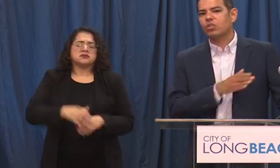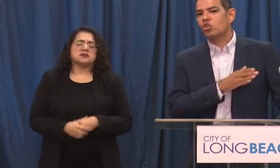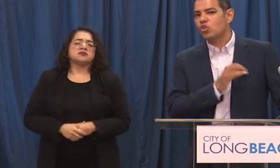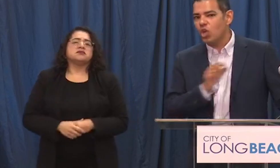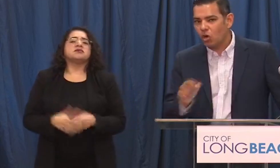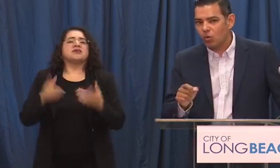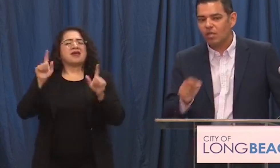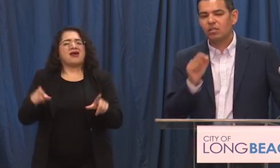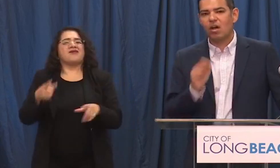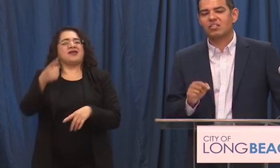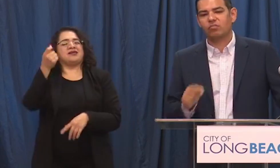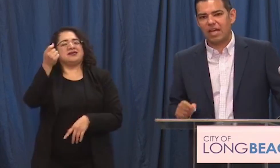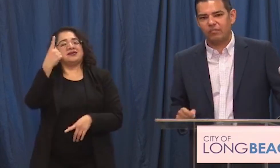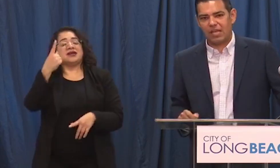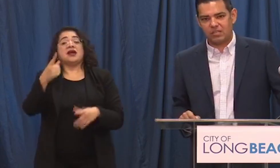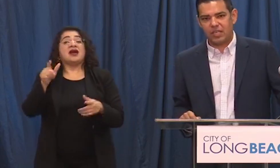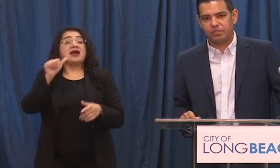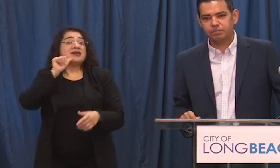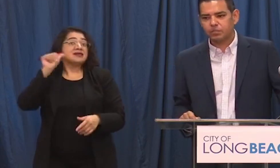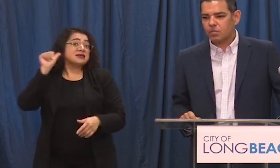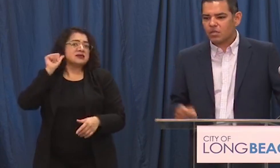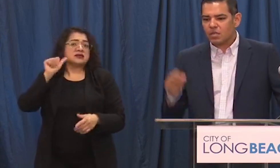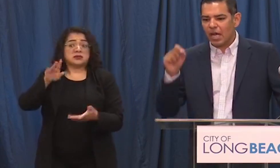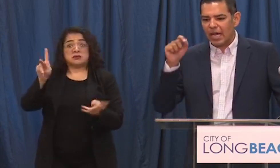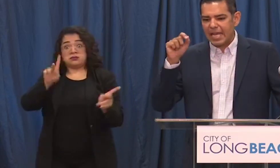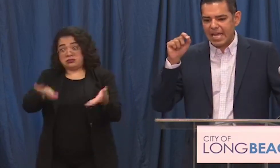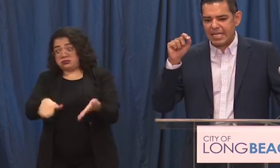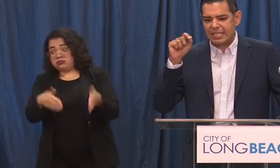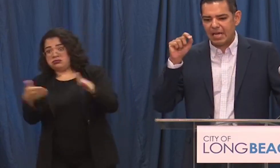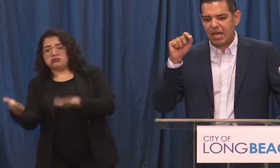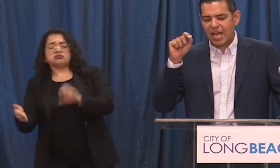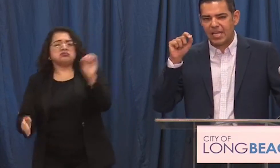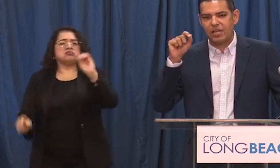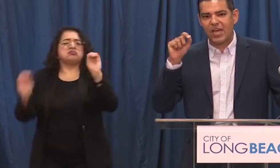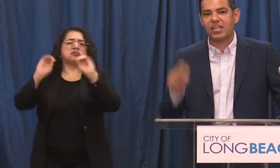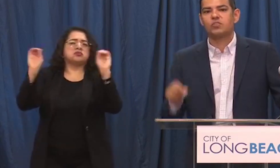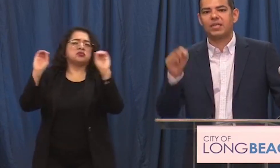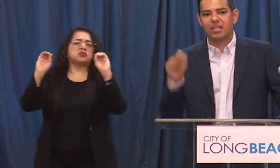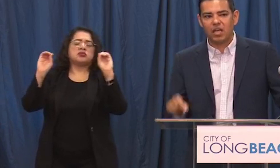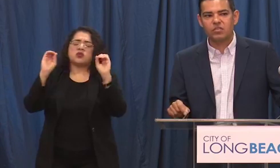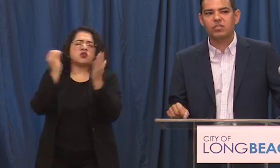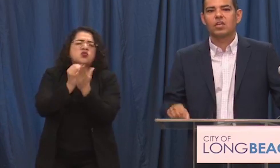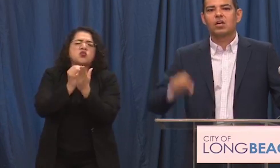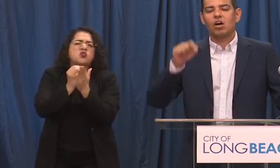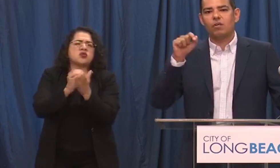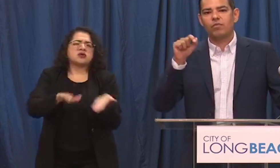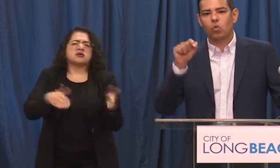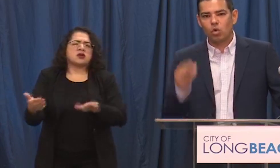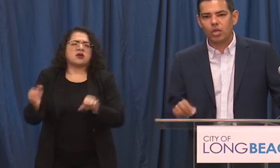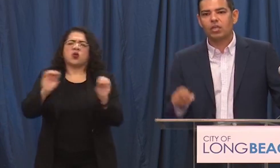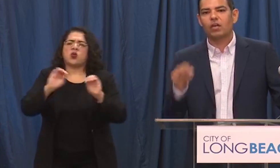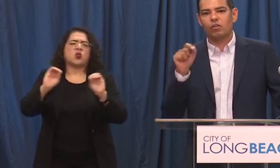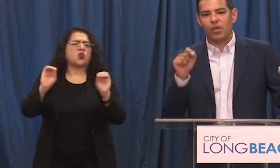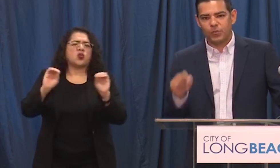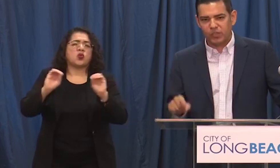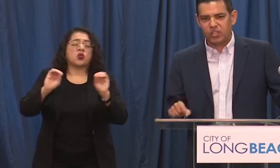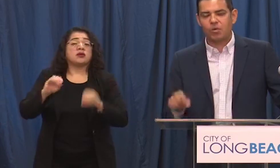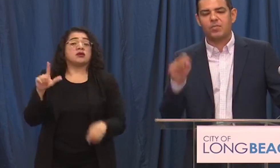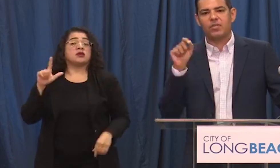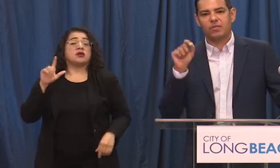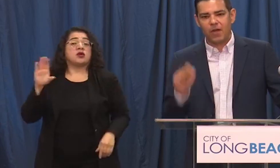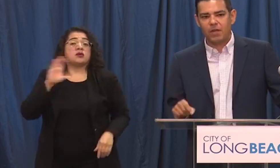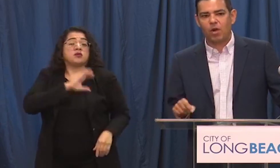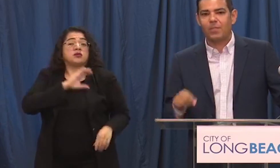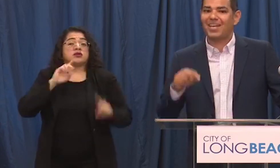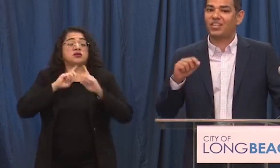there was no loss of life last night uh and uh i and that is because of the work of the long beach police